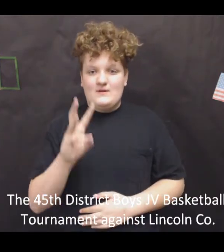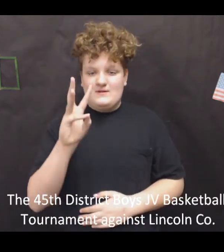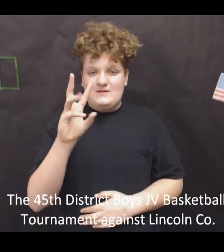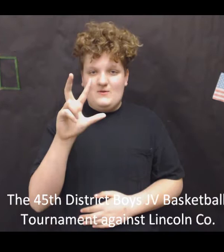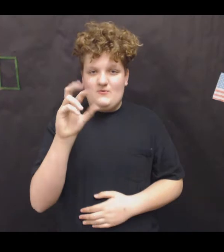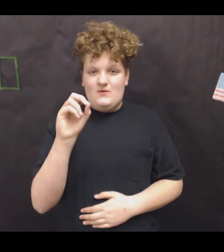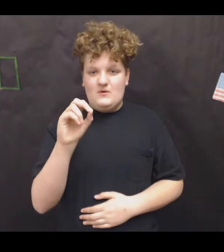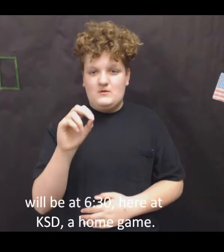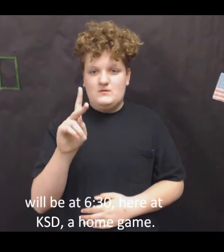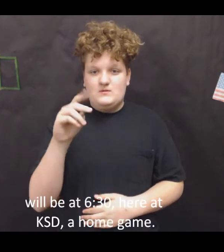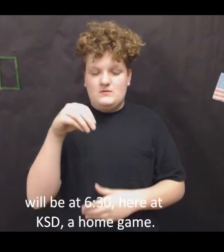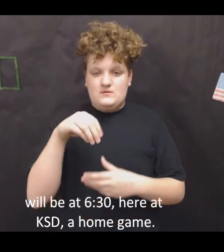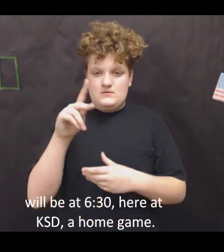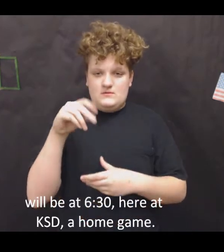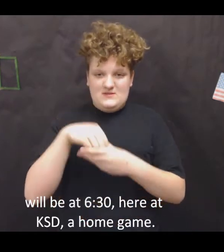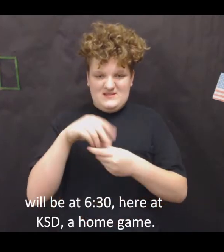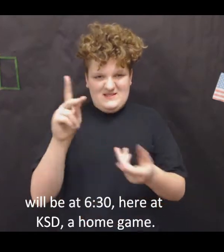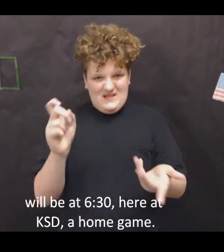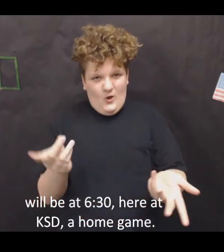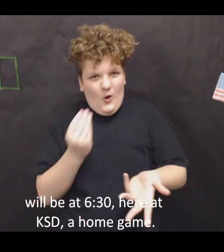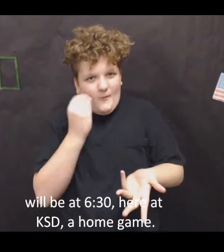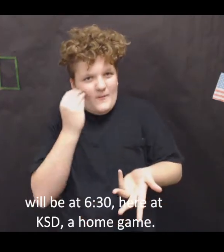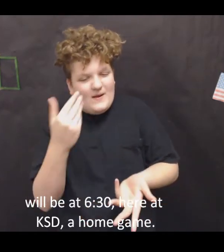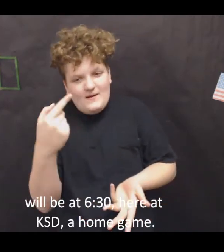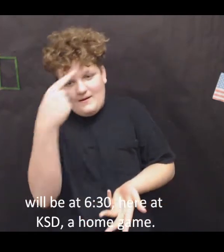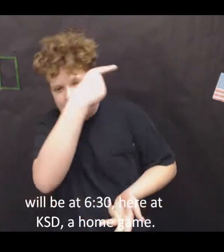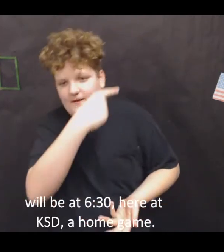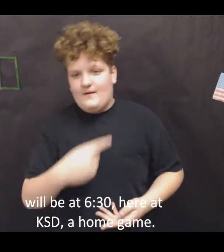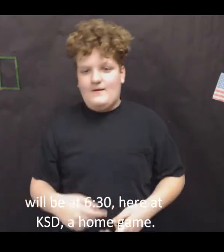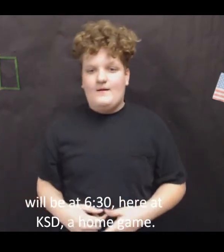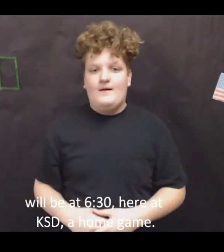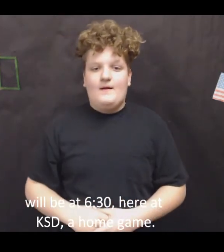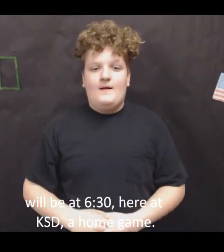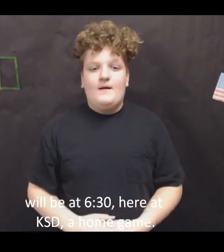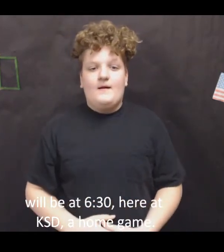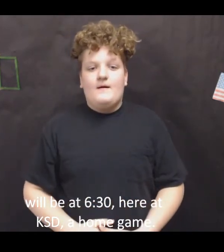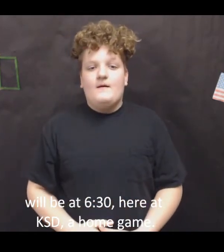will be at 6.30 here at KSD, a home game.